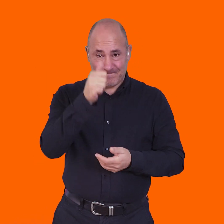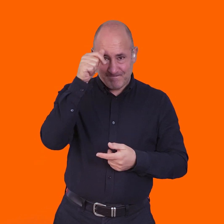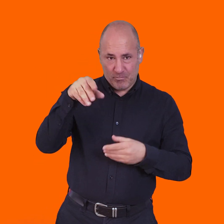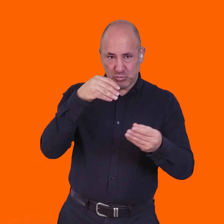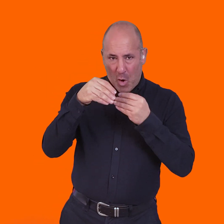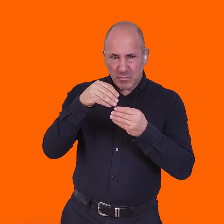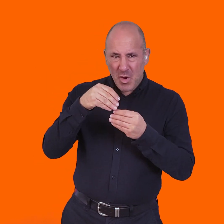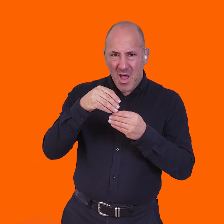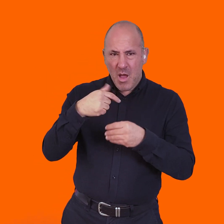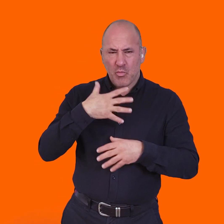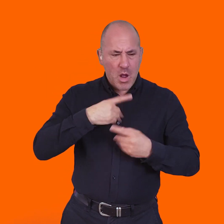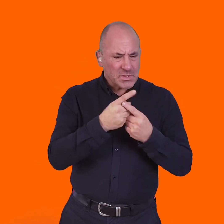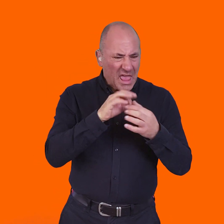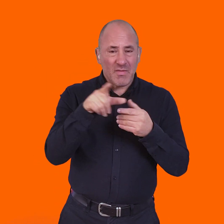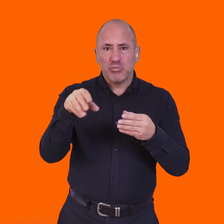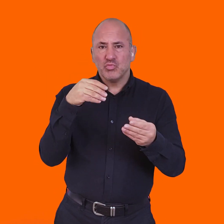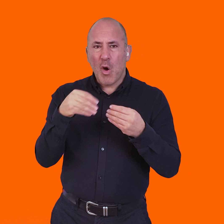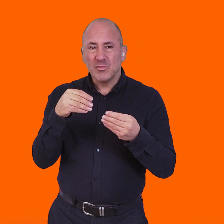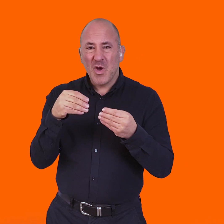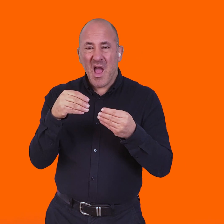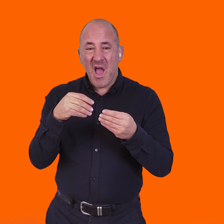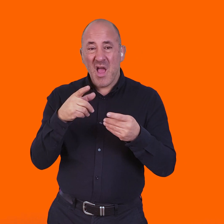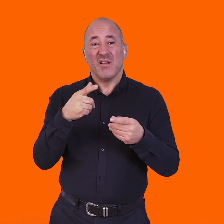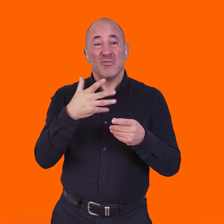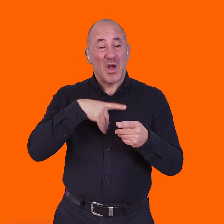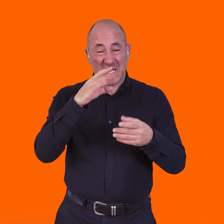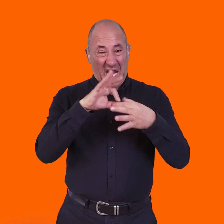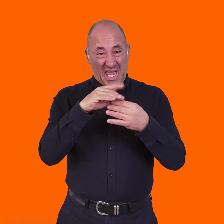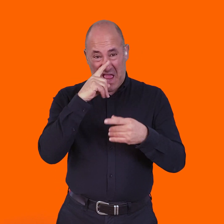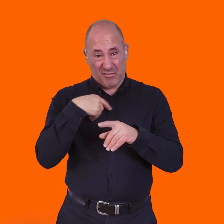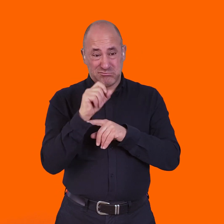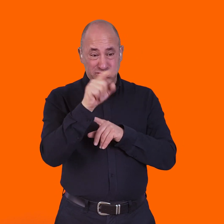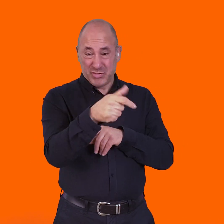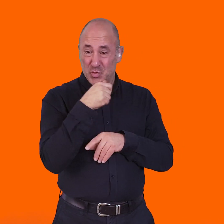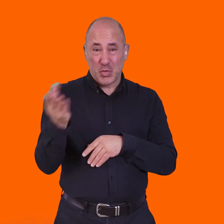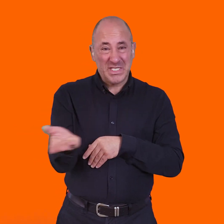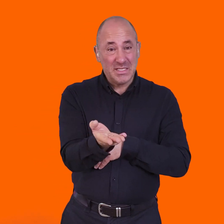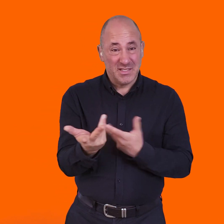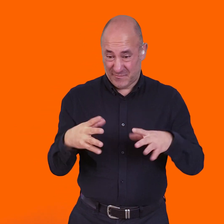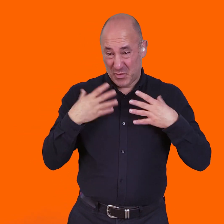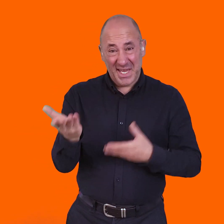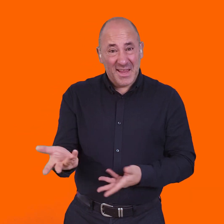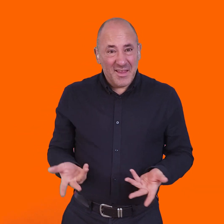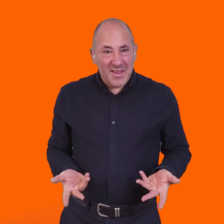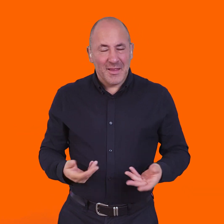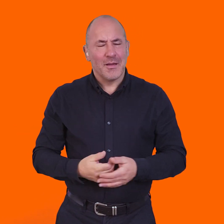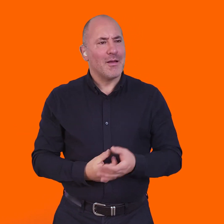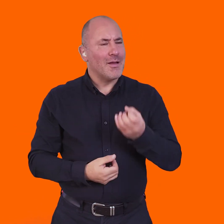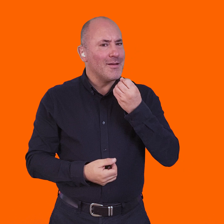people people that know about that software or want to do stuff with that software, you know, we can send them the link and they can